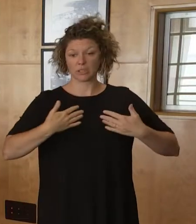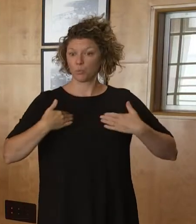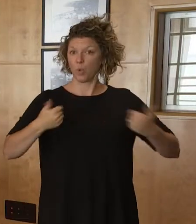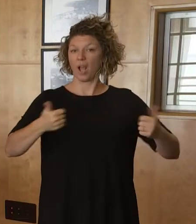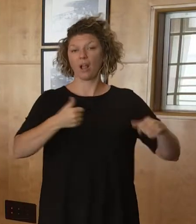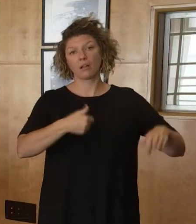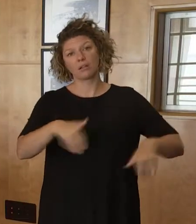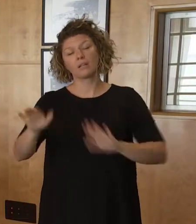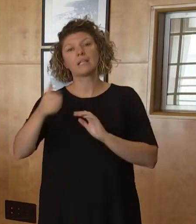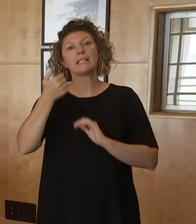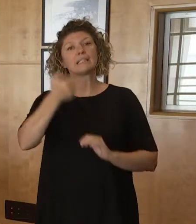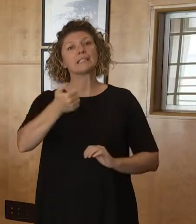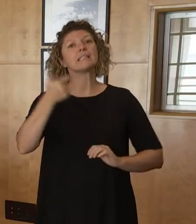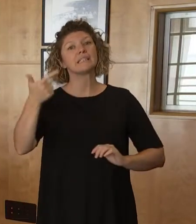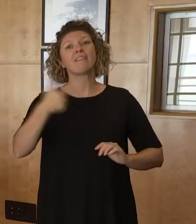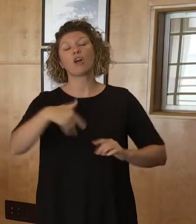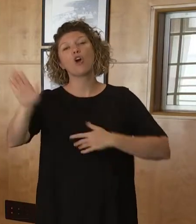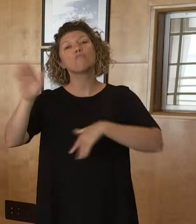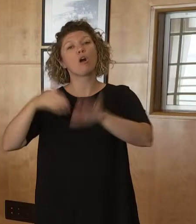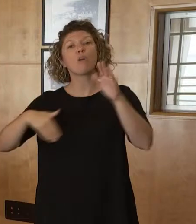people have been exited out.